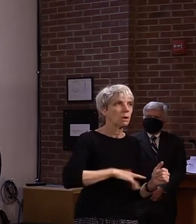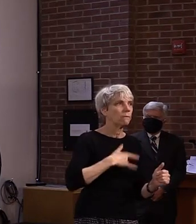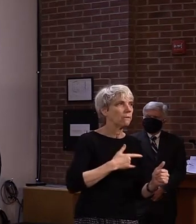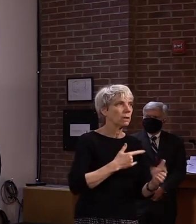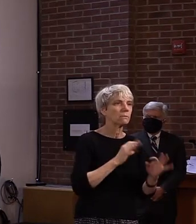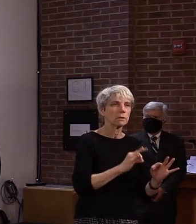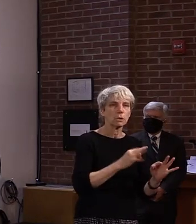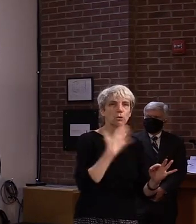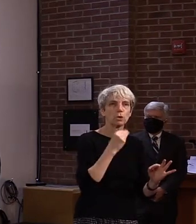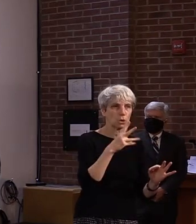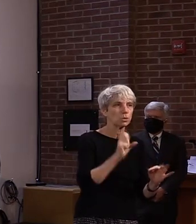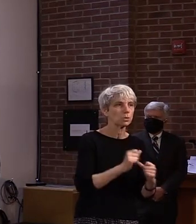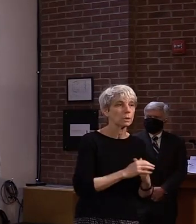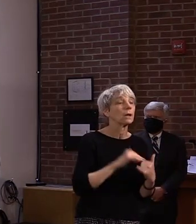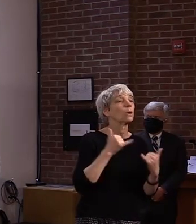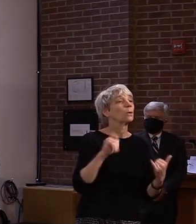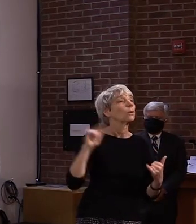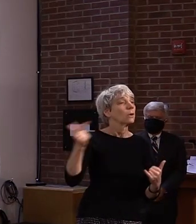I'll turn it over to the governor.